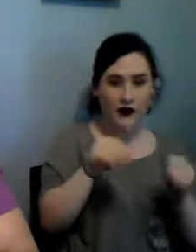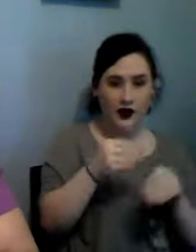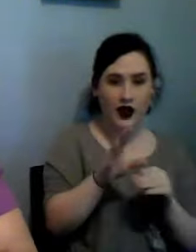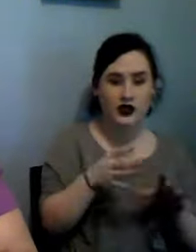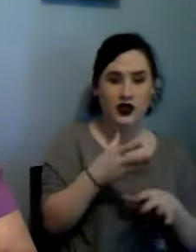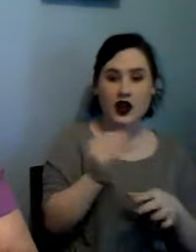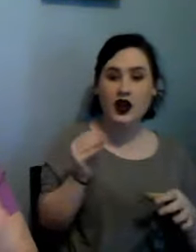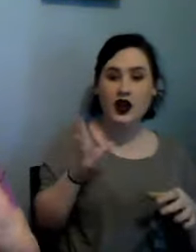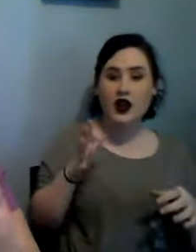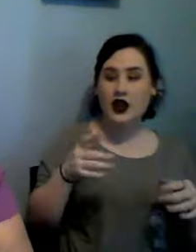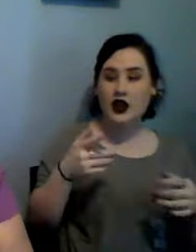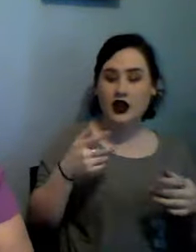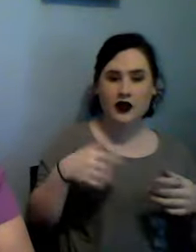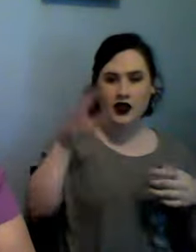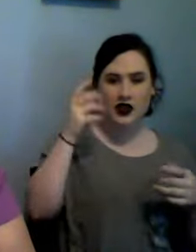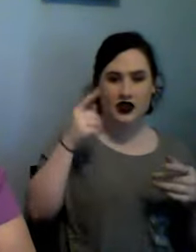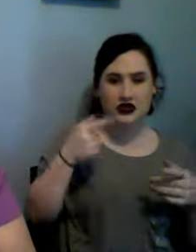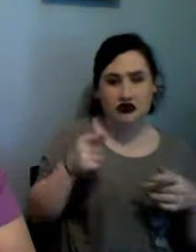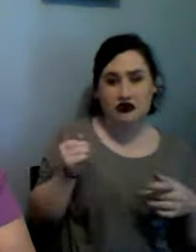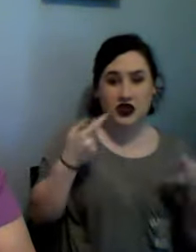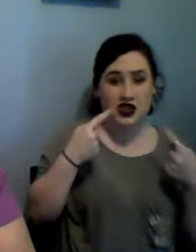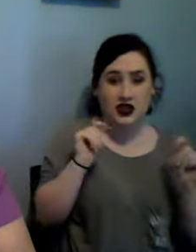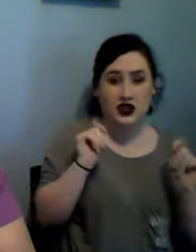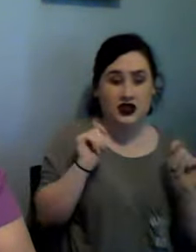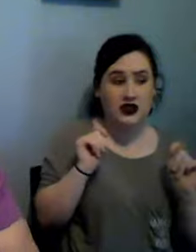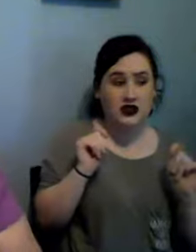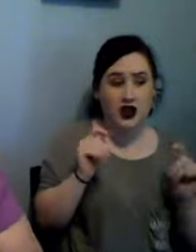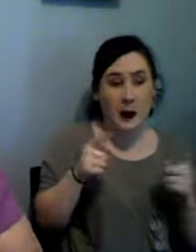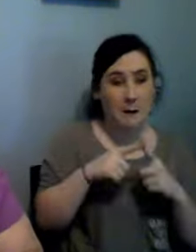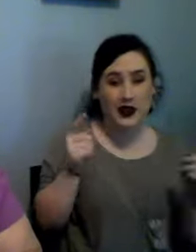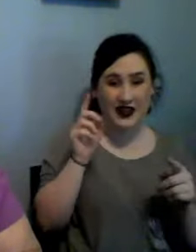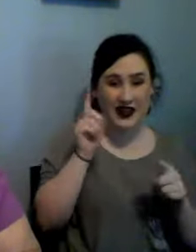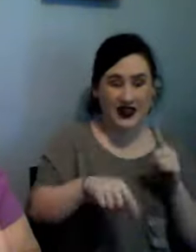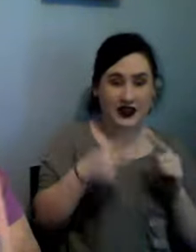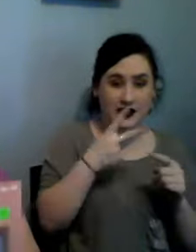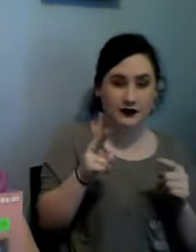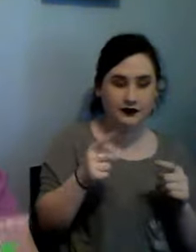I guess from the outside I guess it looked like I was having a laser show in there